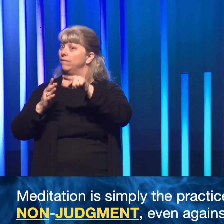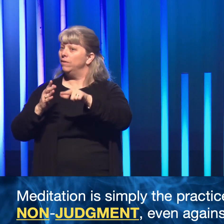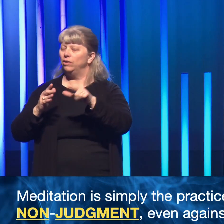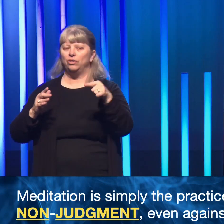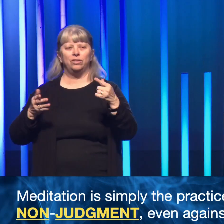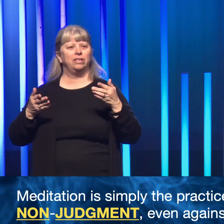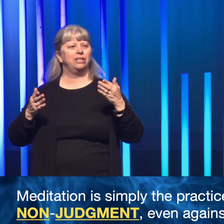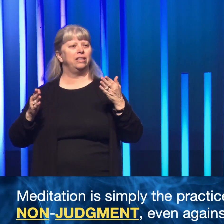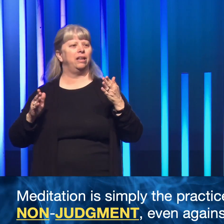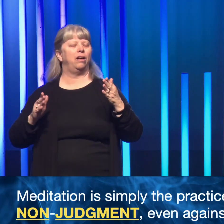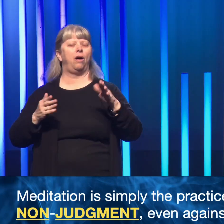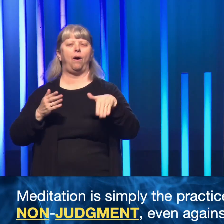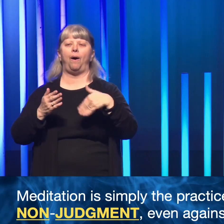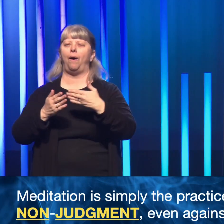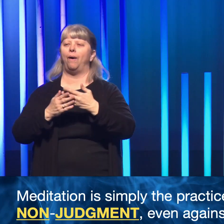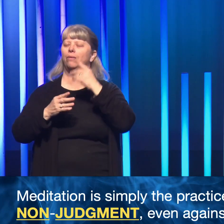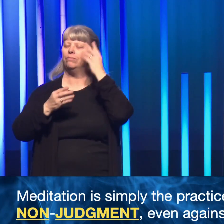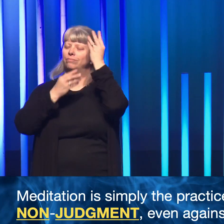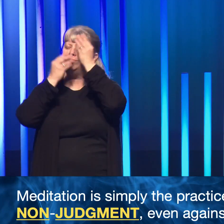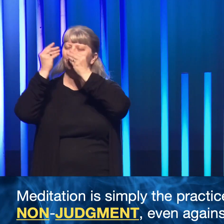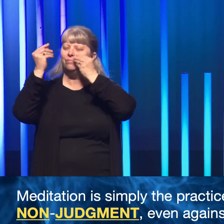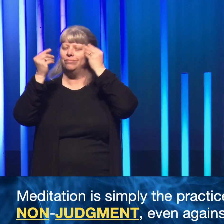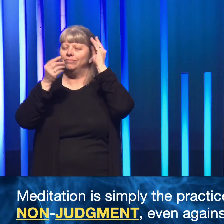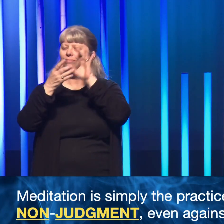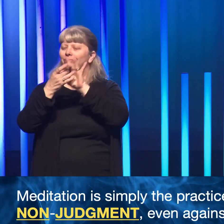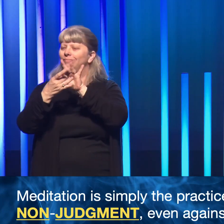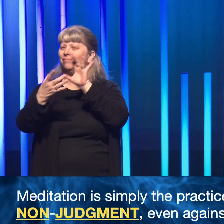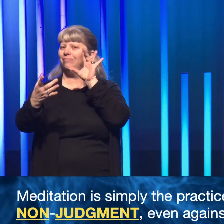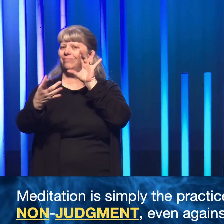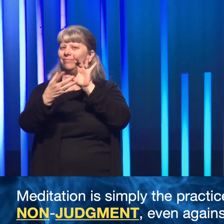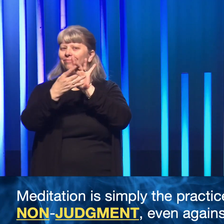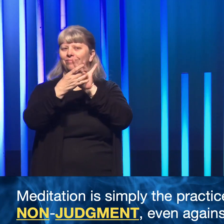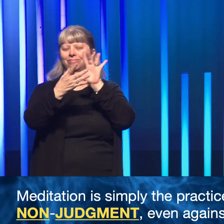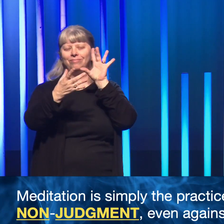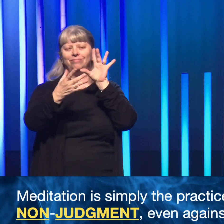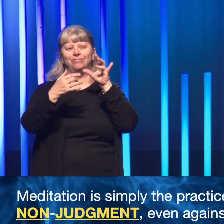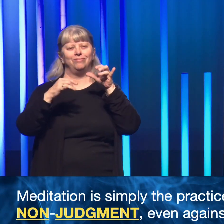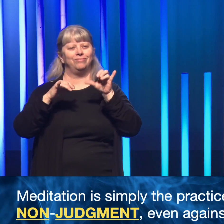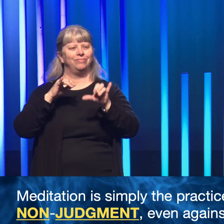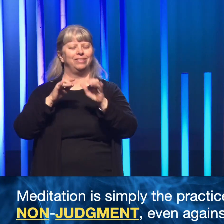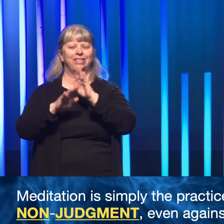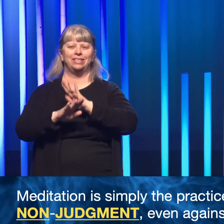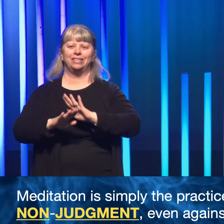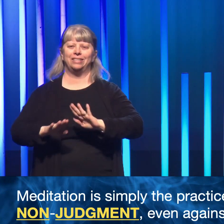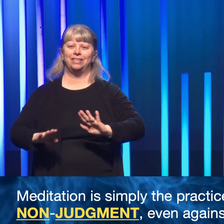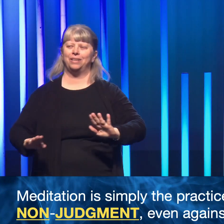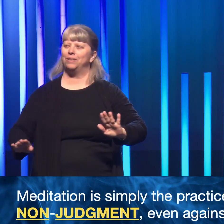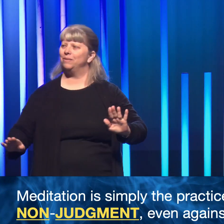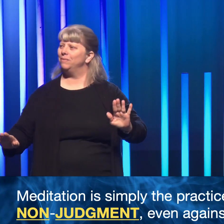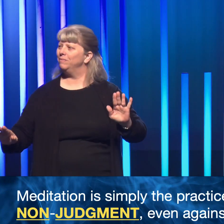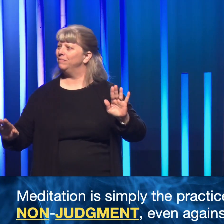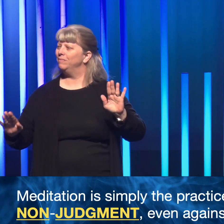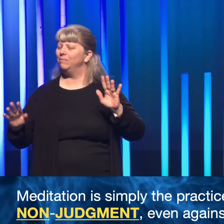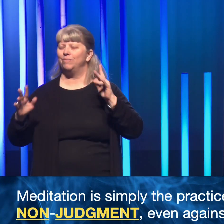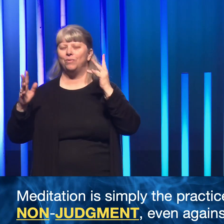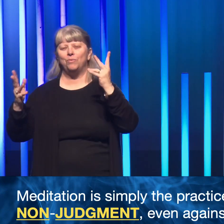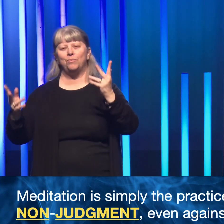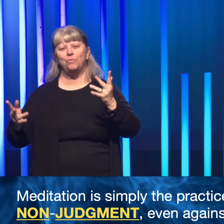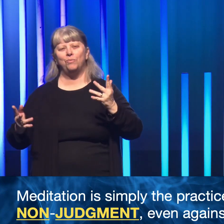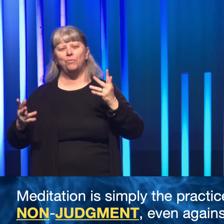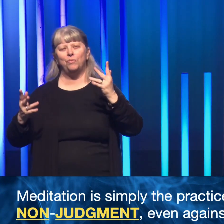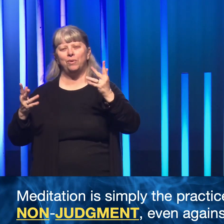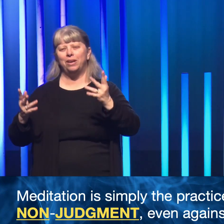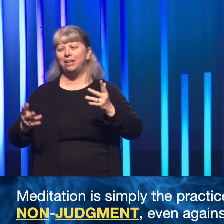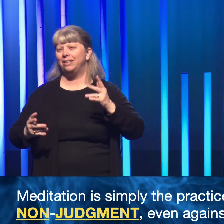just let all the thoughts go, and I sit still in silence, waiting to